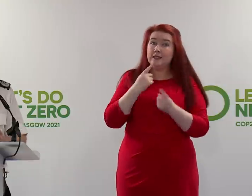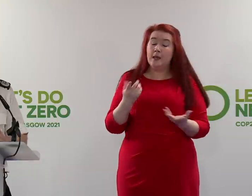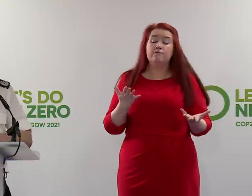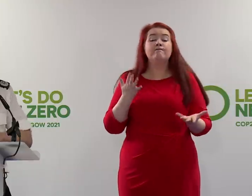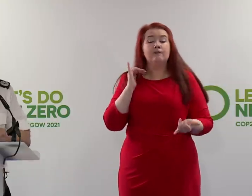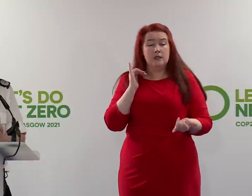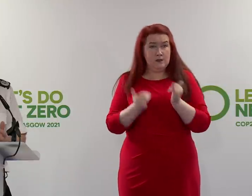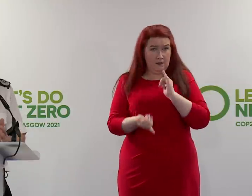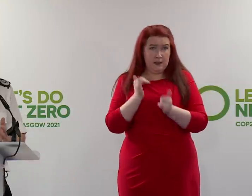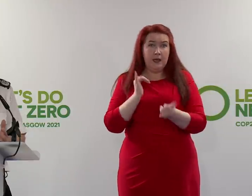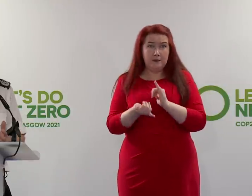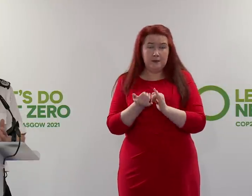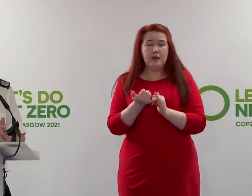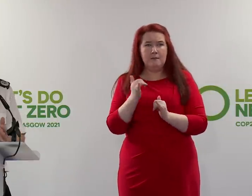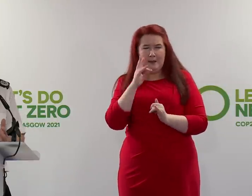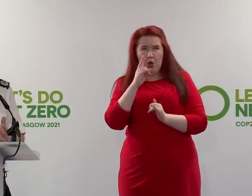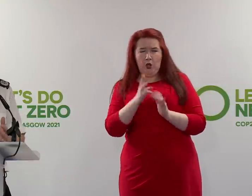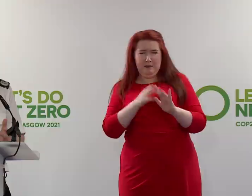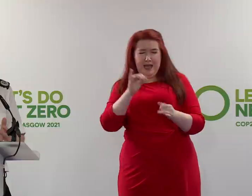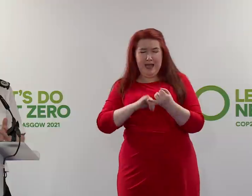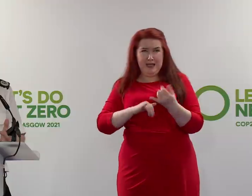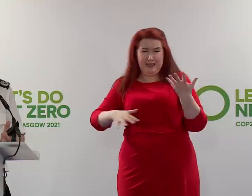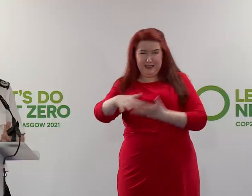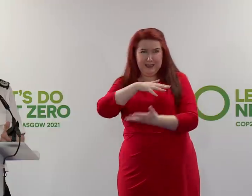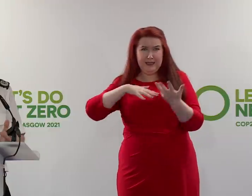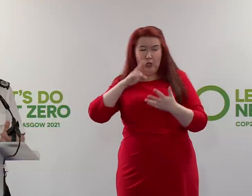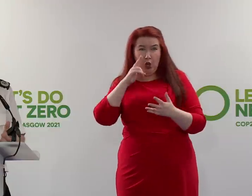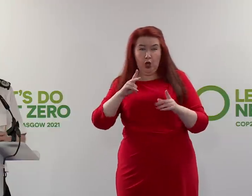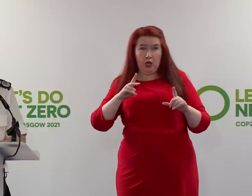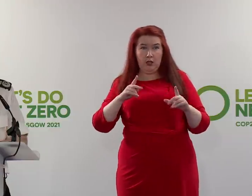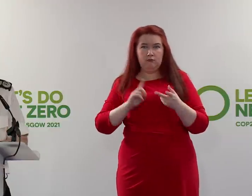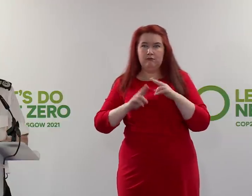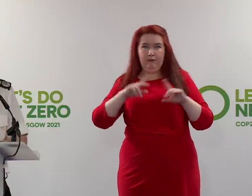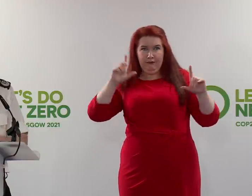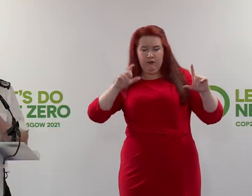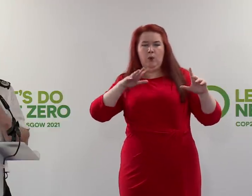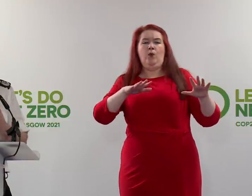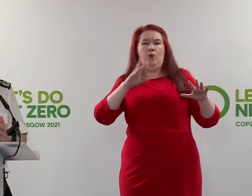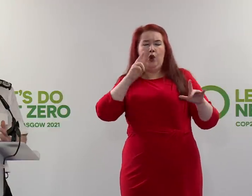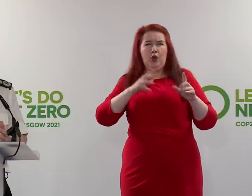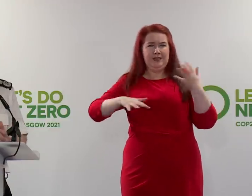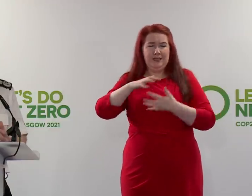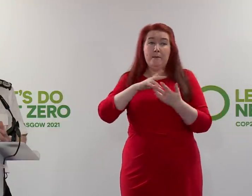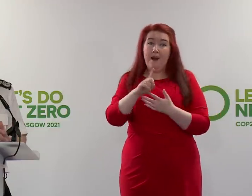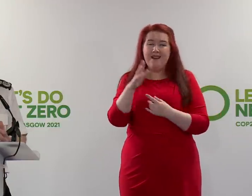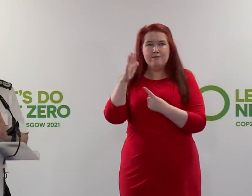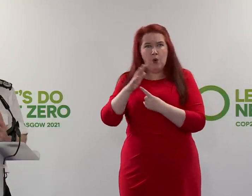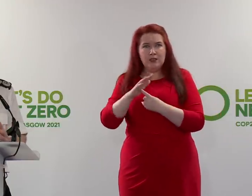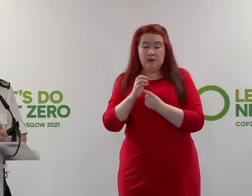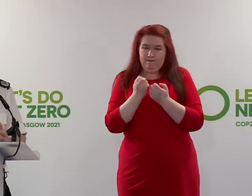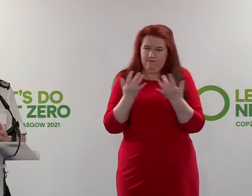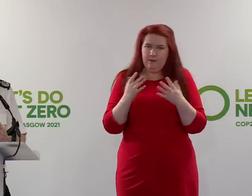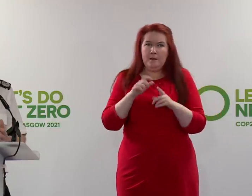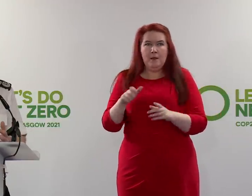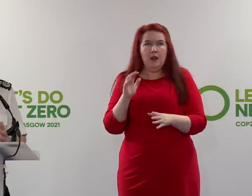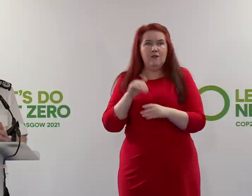times it may well look quite messy when you look at the visual images that are going to be created, because it's so important, it's so